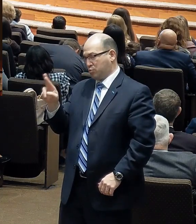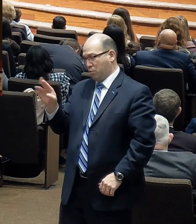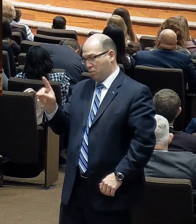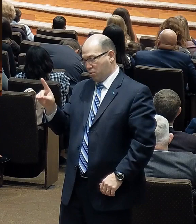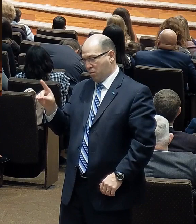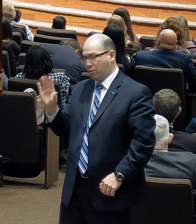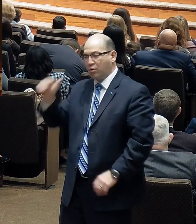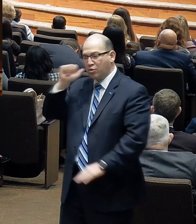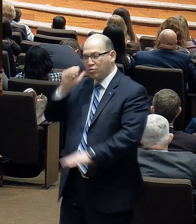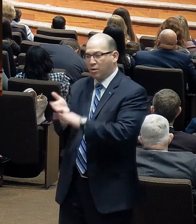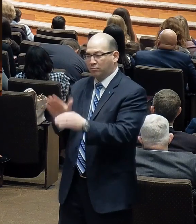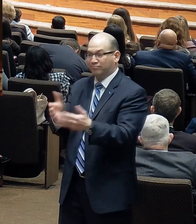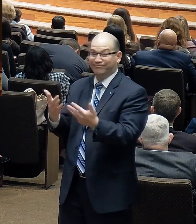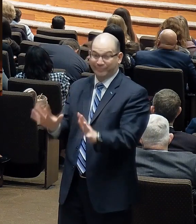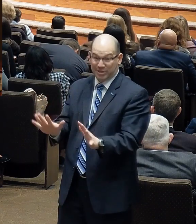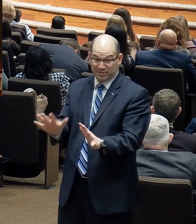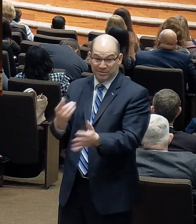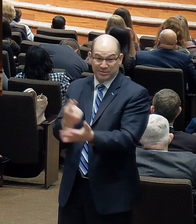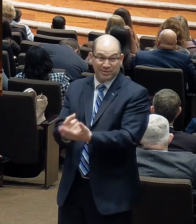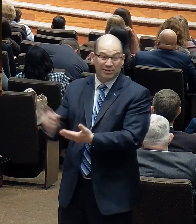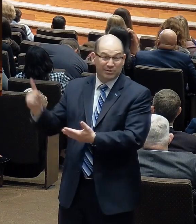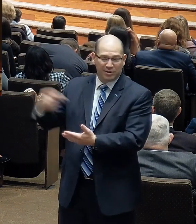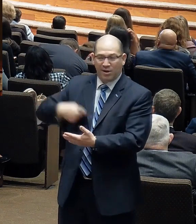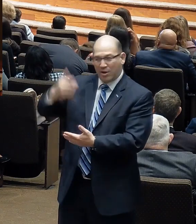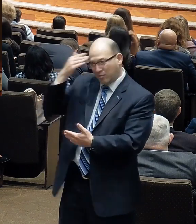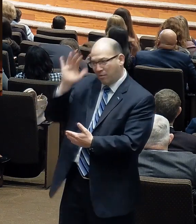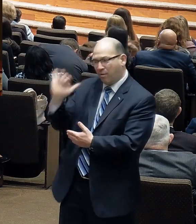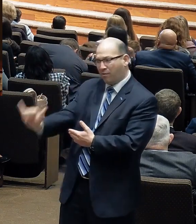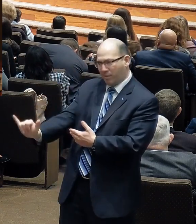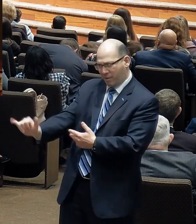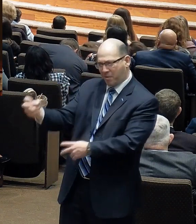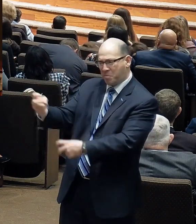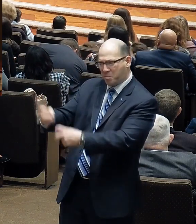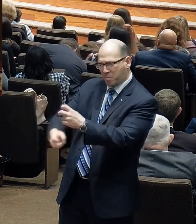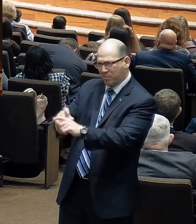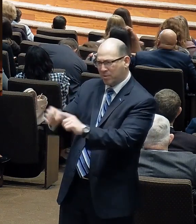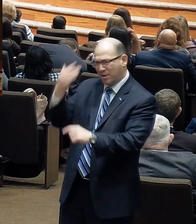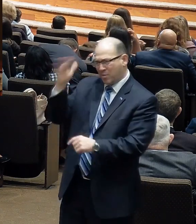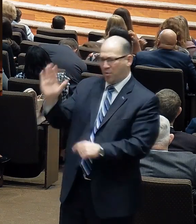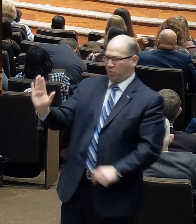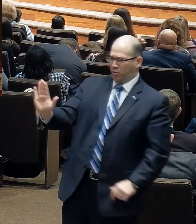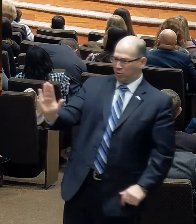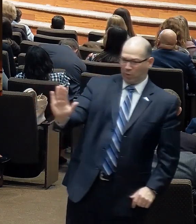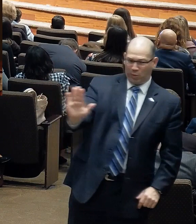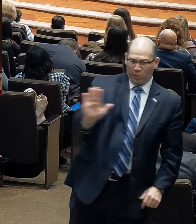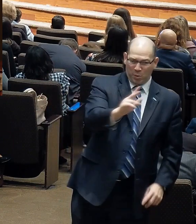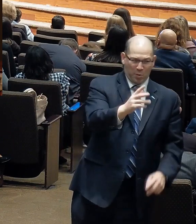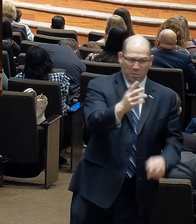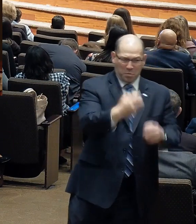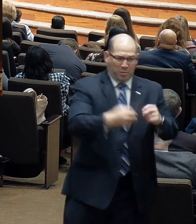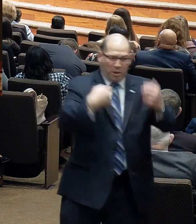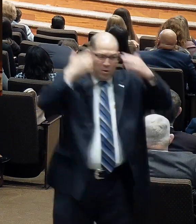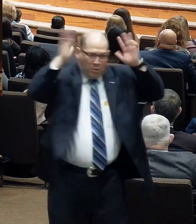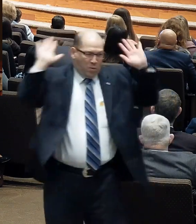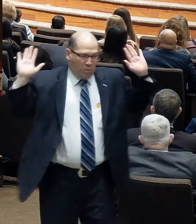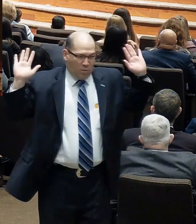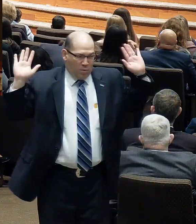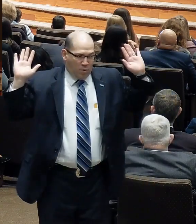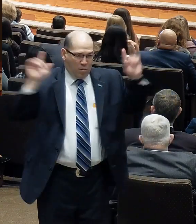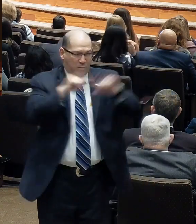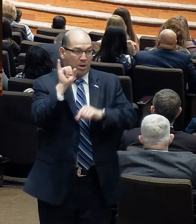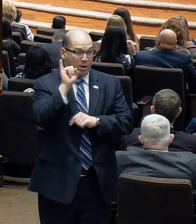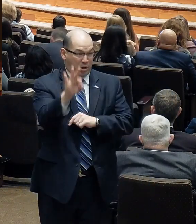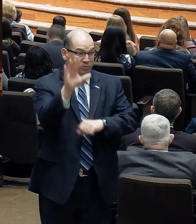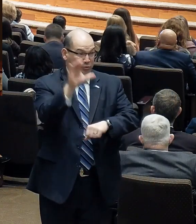And I spent some time in prayer. And I know of that need and maybe one or two others. But I don't know of many needs represented in this room. But if this church is anything like